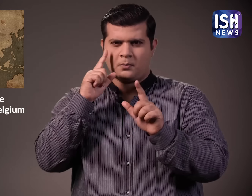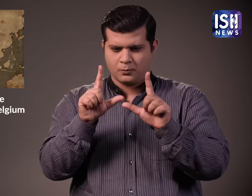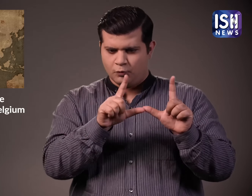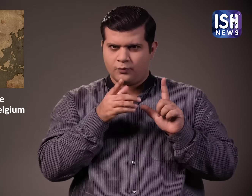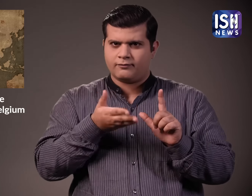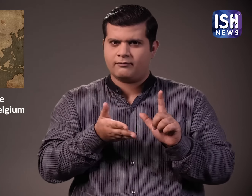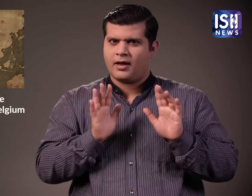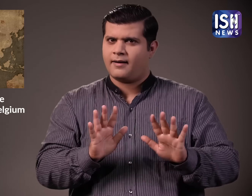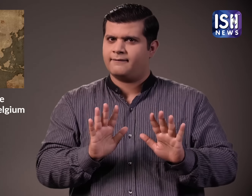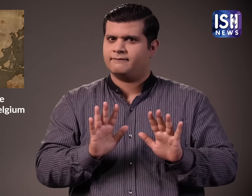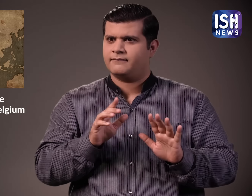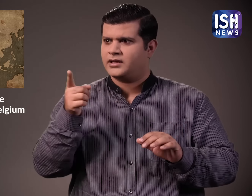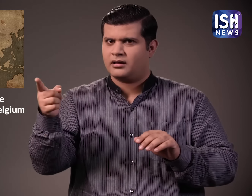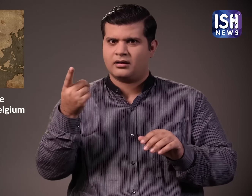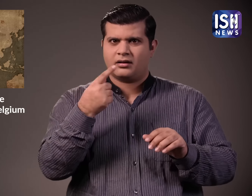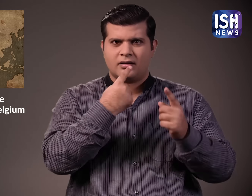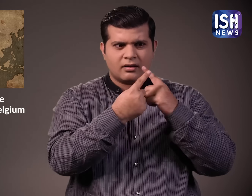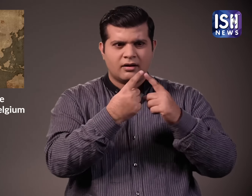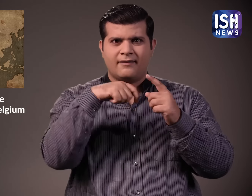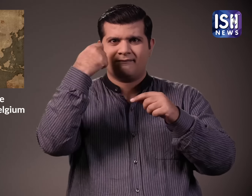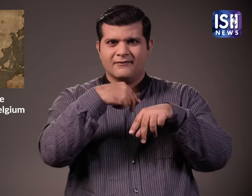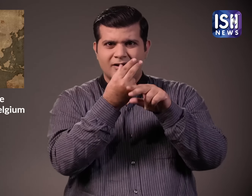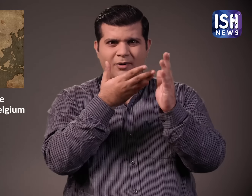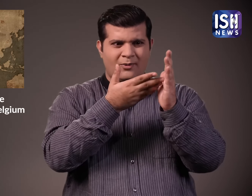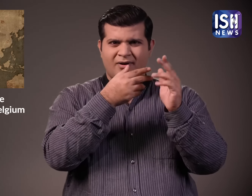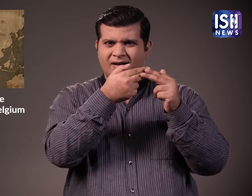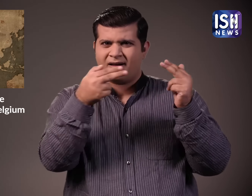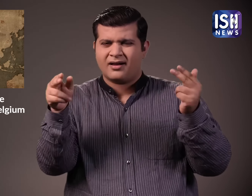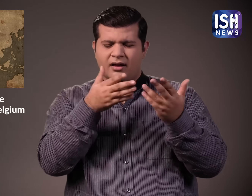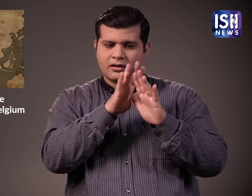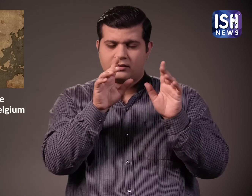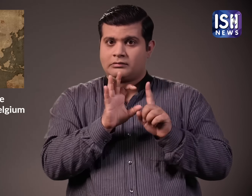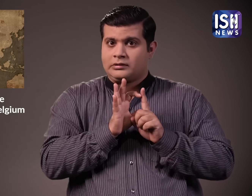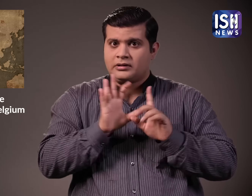He was produced before the court and the court announced that he has to remain in jail for one month.